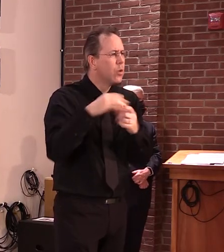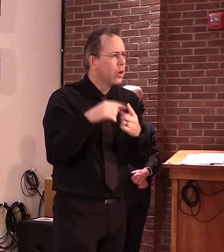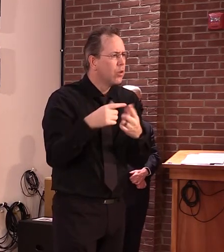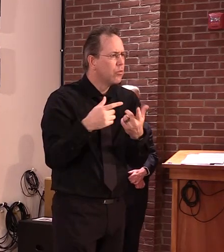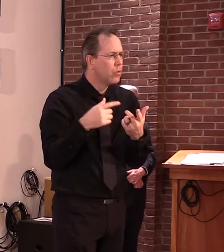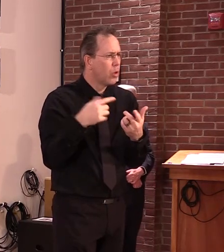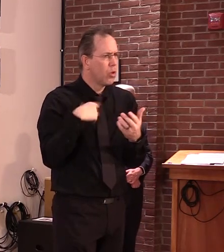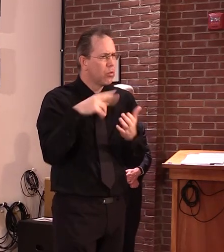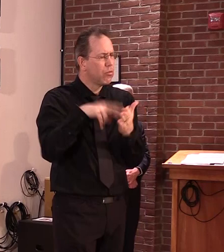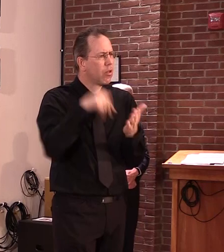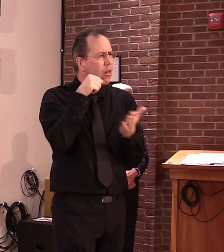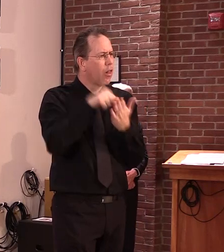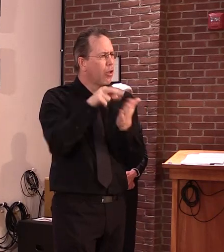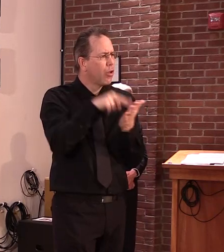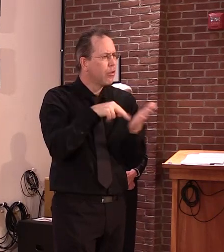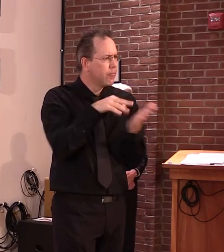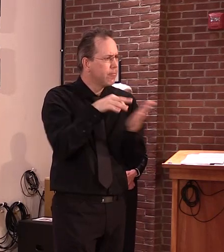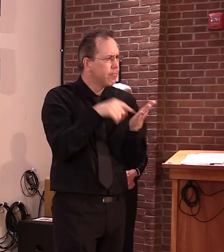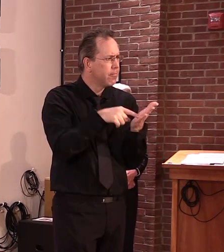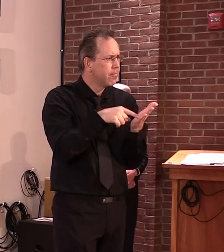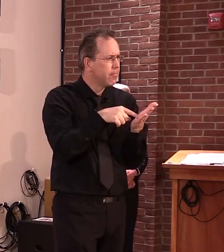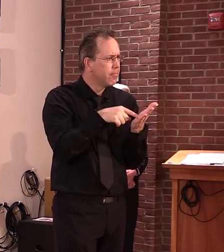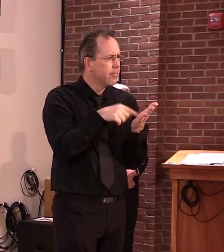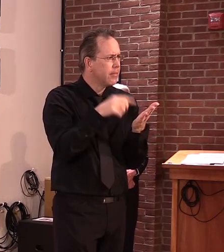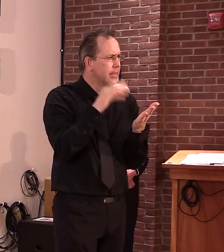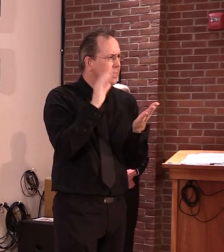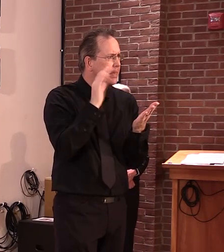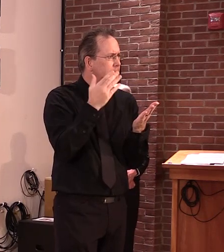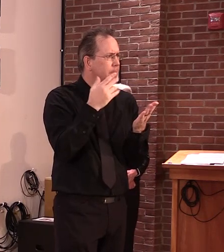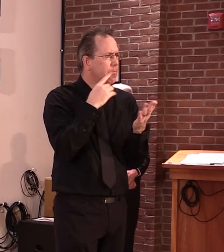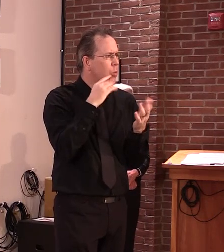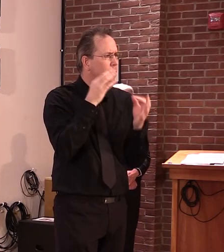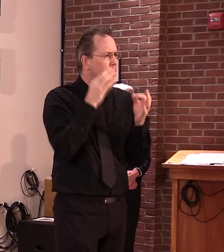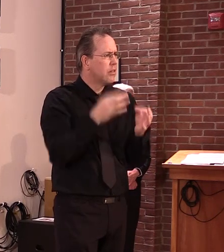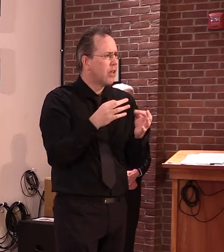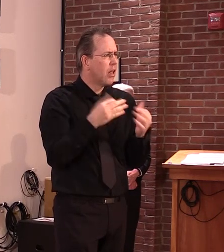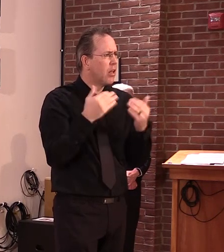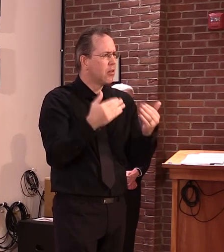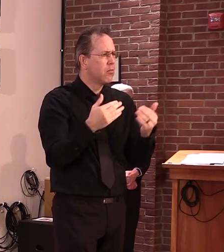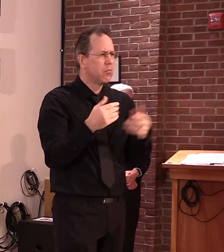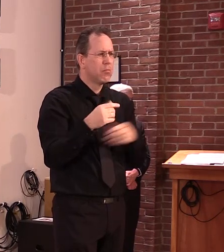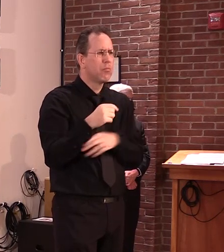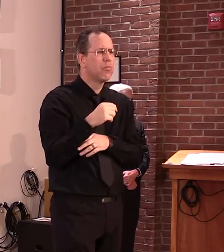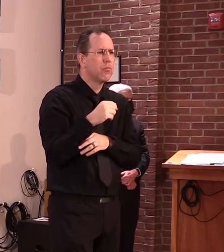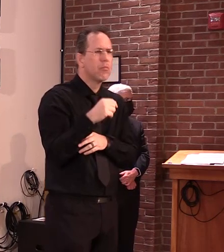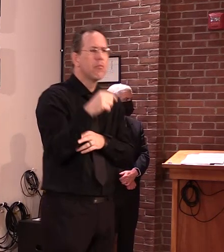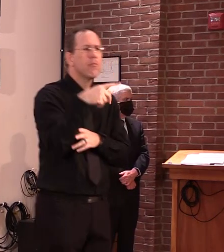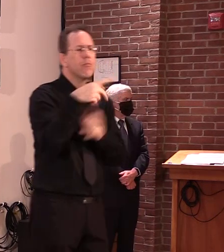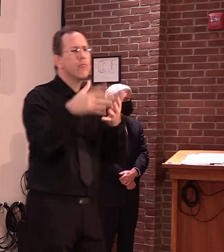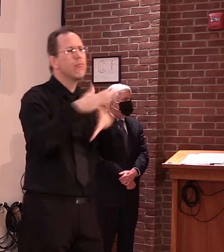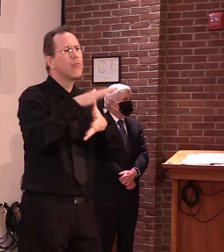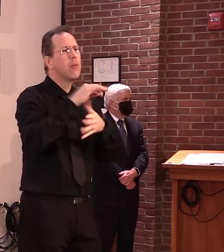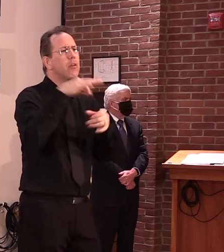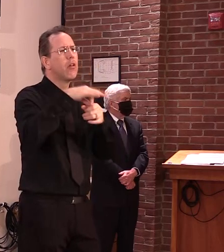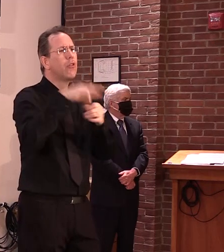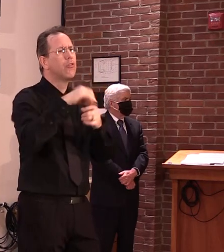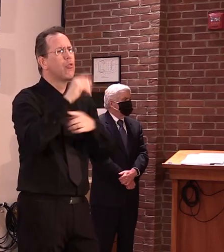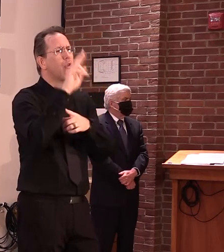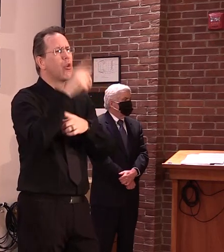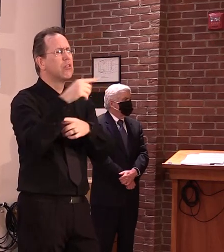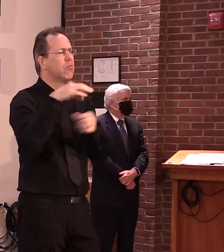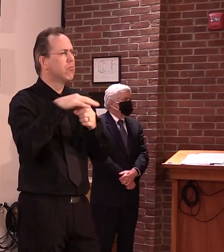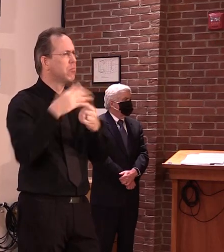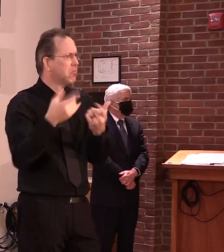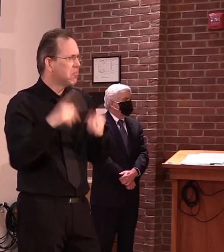holding firm to not wanting to make the decision before the August primary. Their point seems to be that you could make a decision in the middle of August